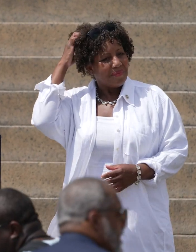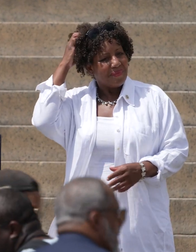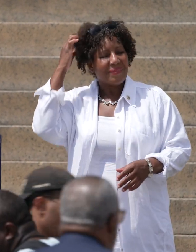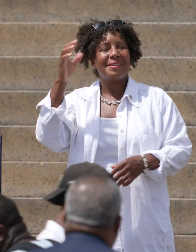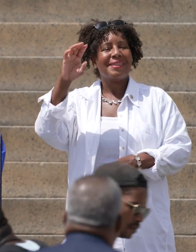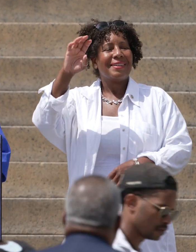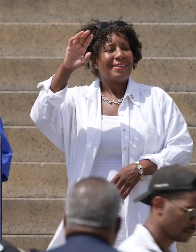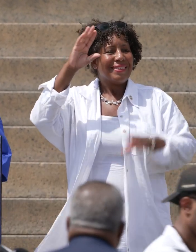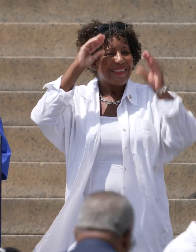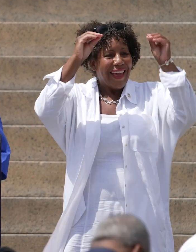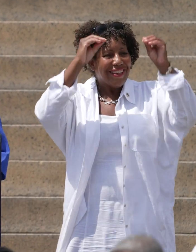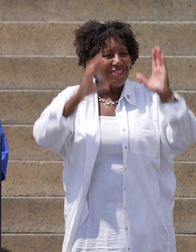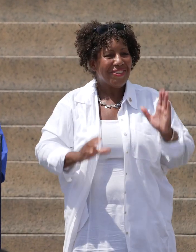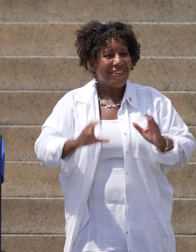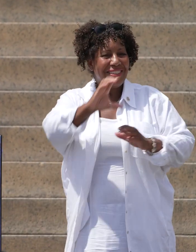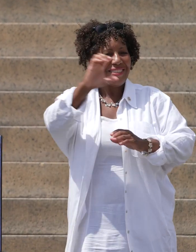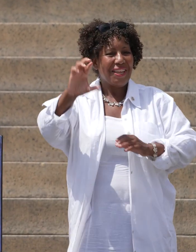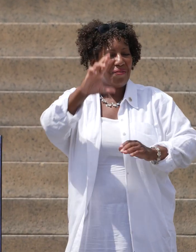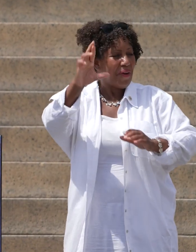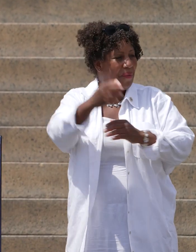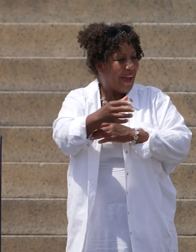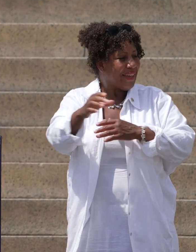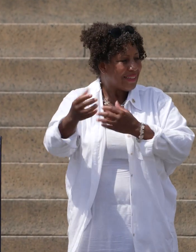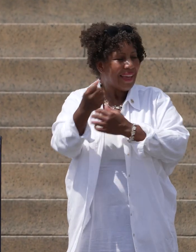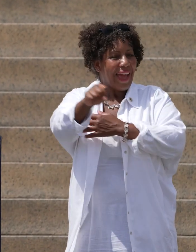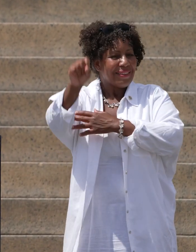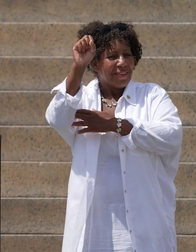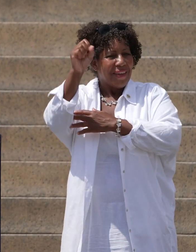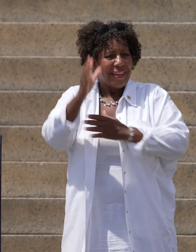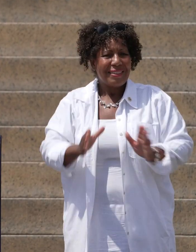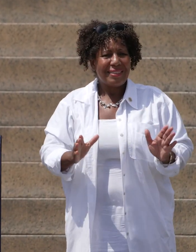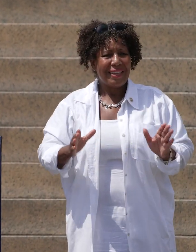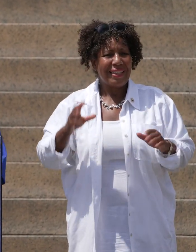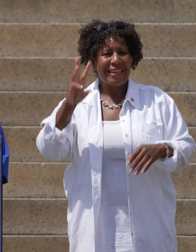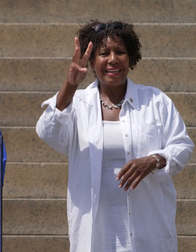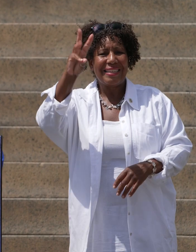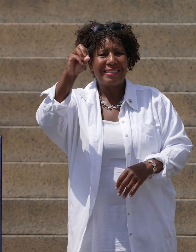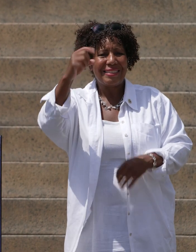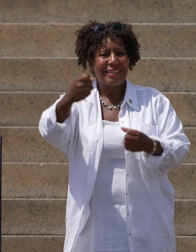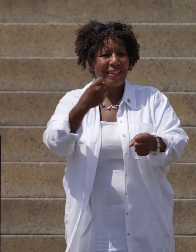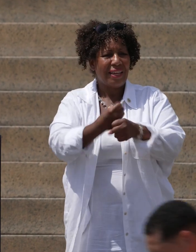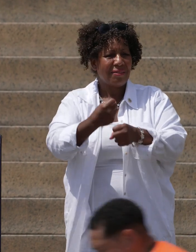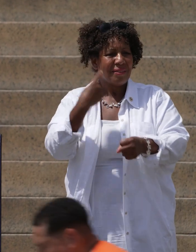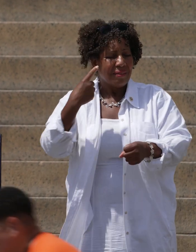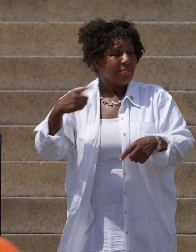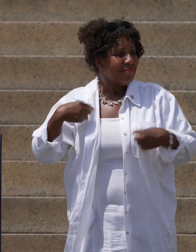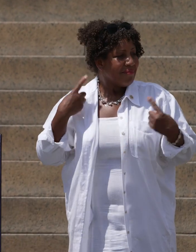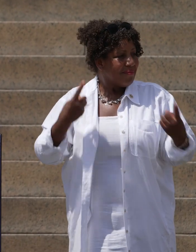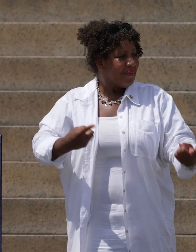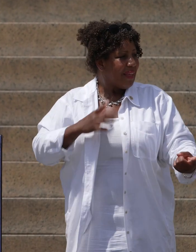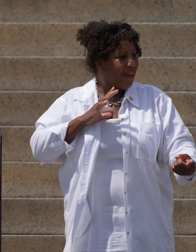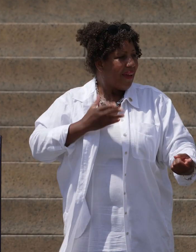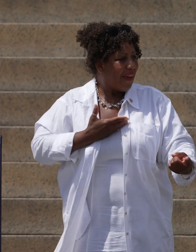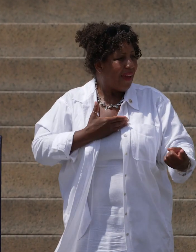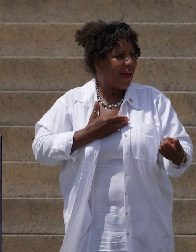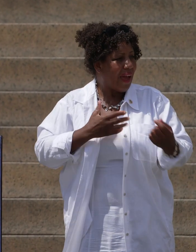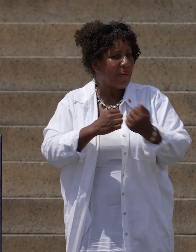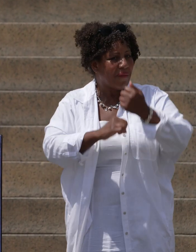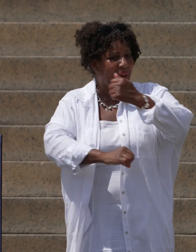Educators and civil rights activists, 60 years ago our forebears